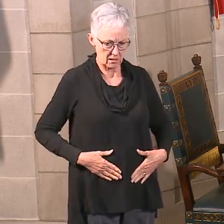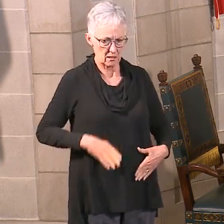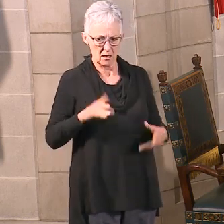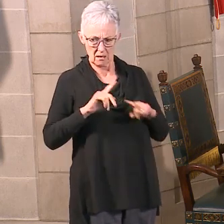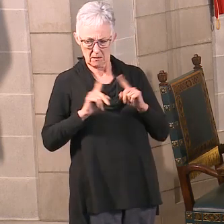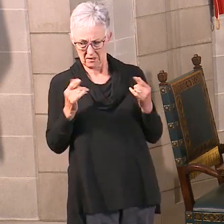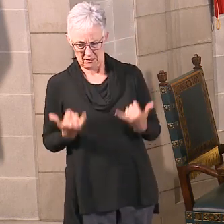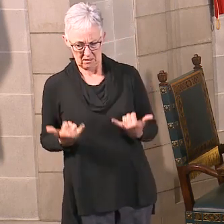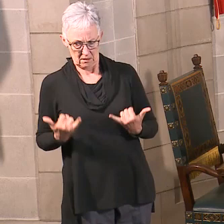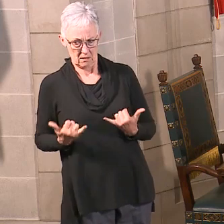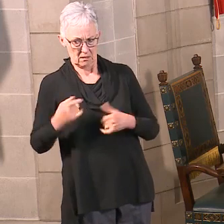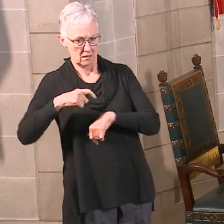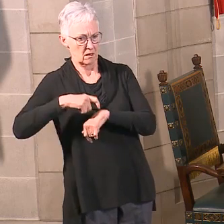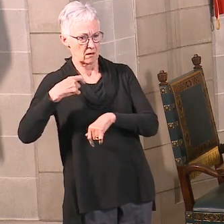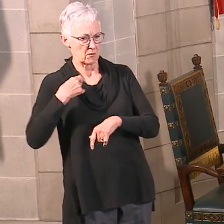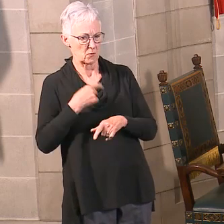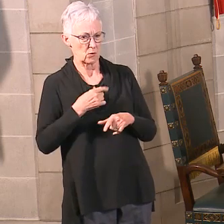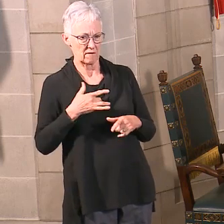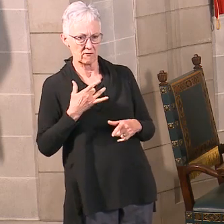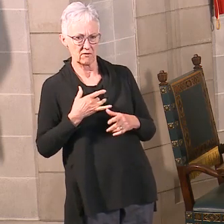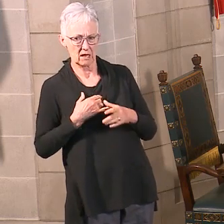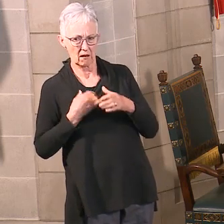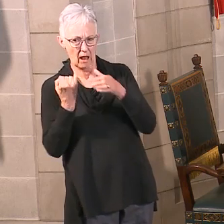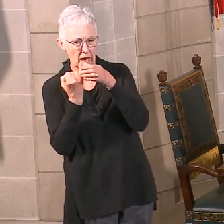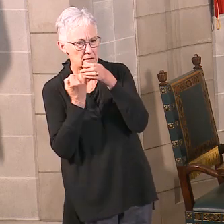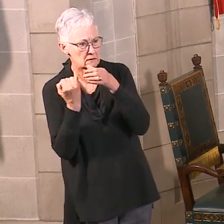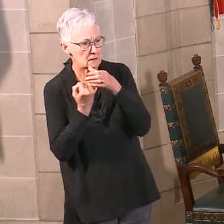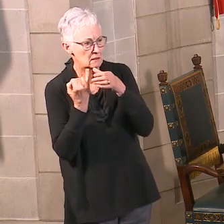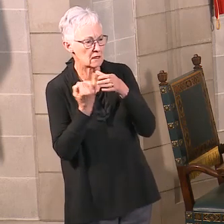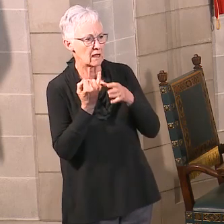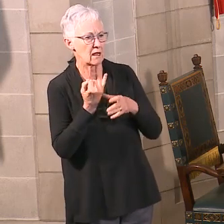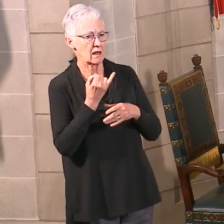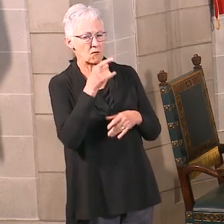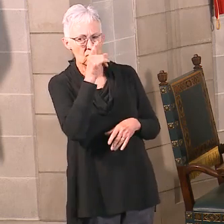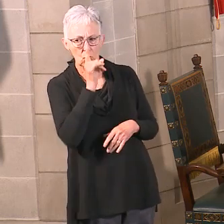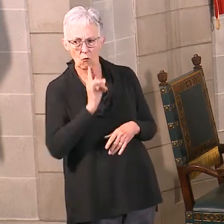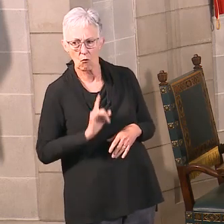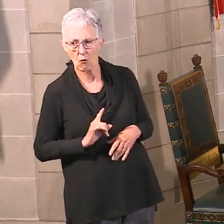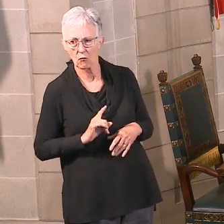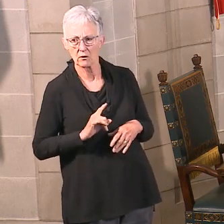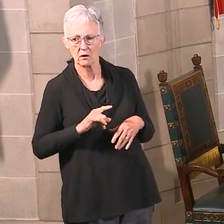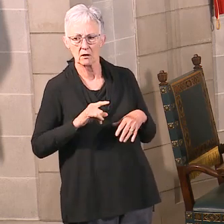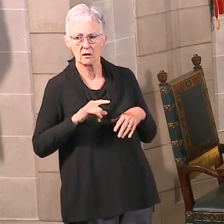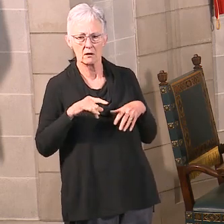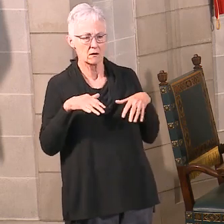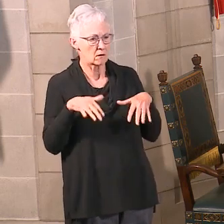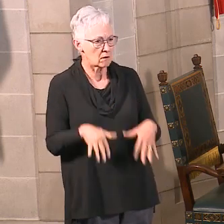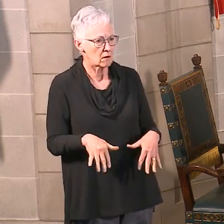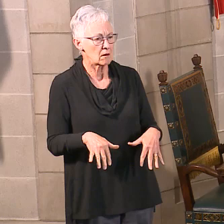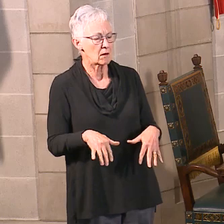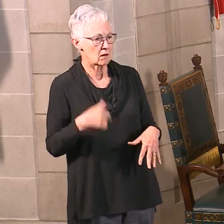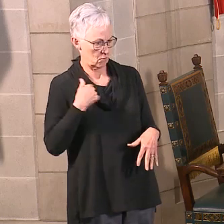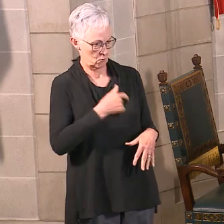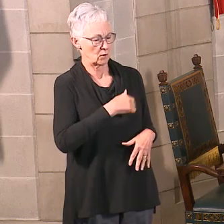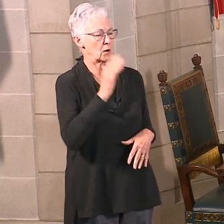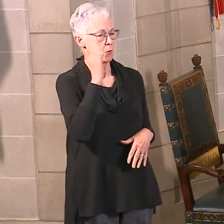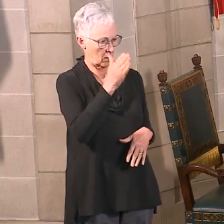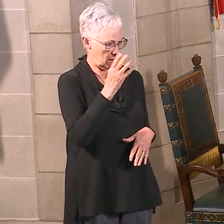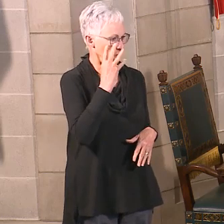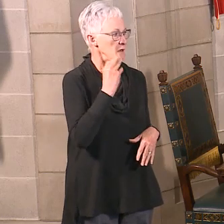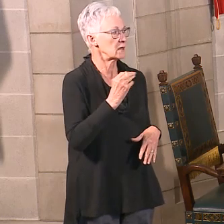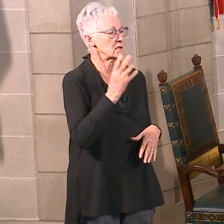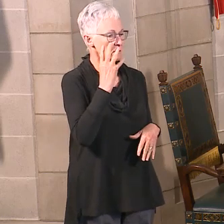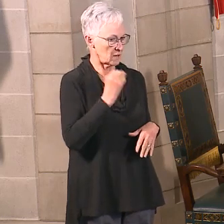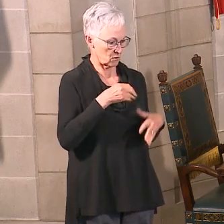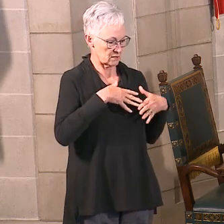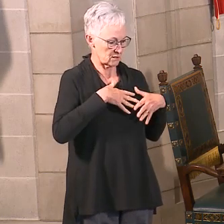isolation and economic challenges, we are going to experience increased anxiety, depression, and other